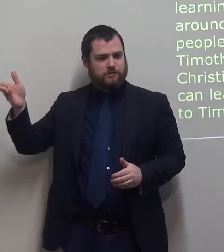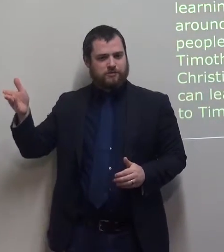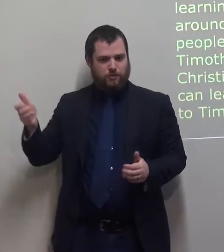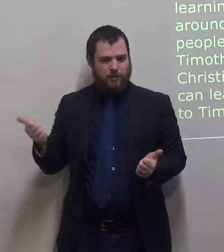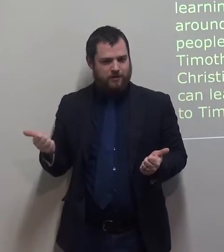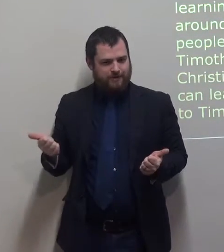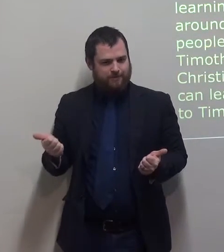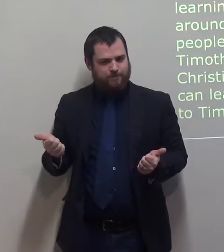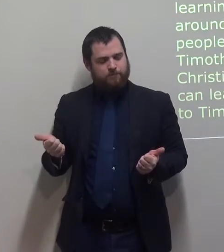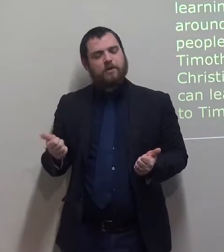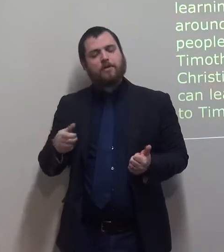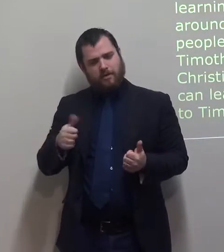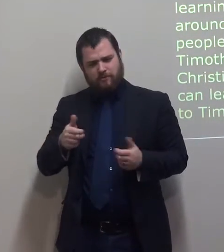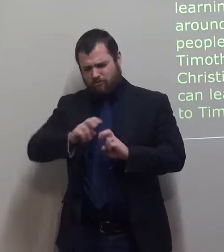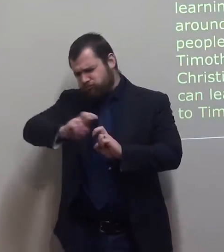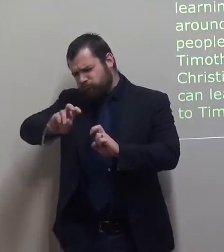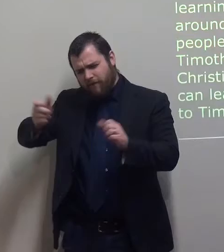Later, we'll write letters to Timothy.